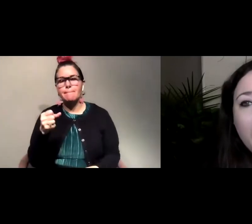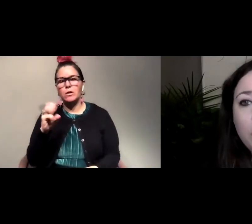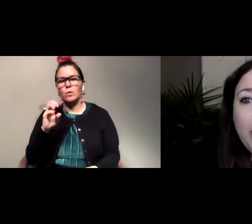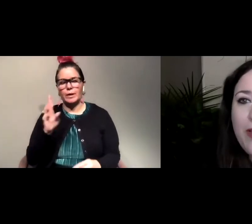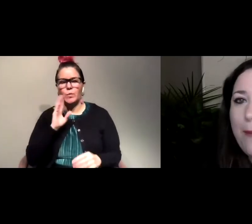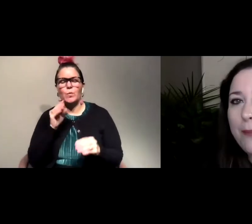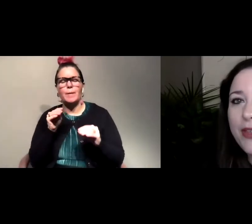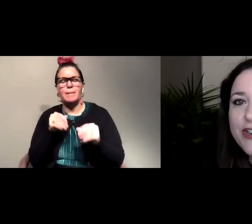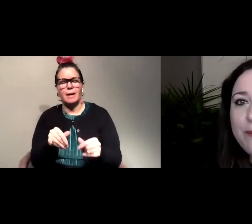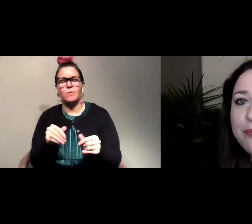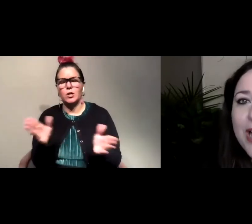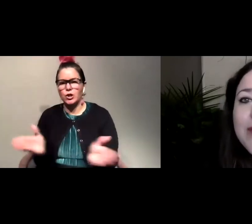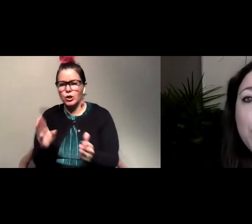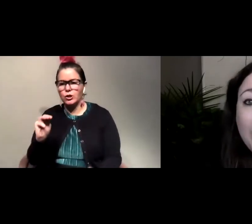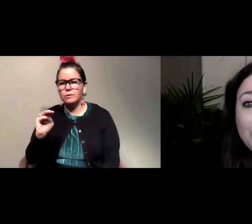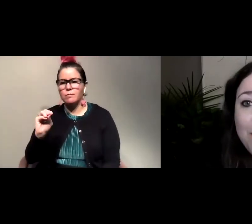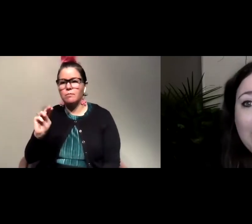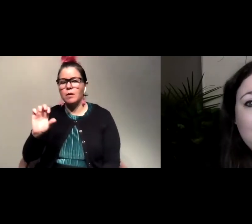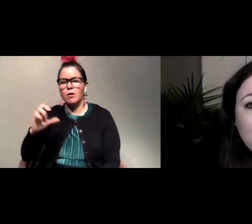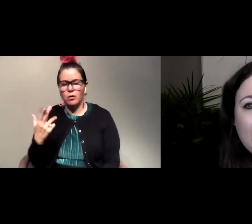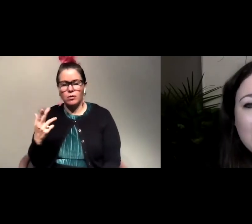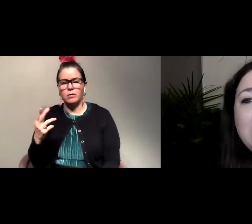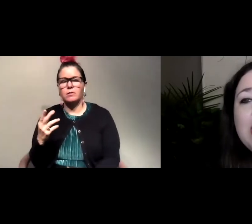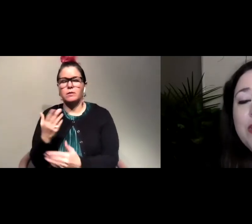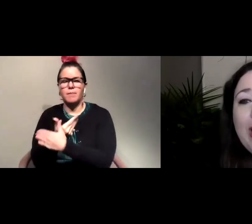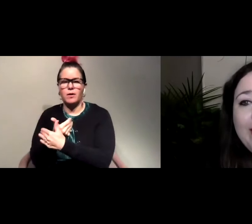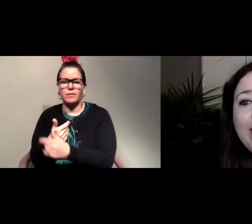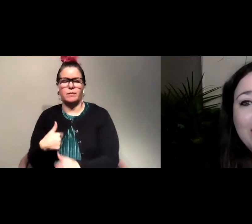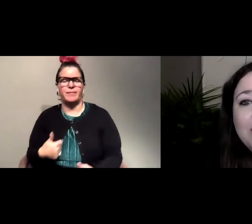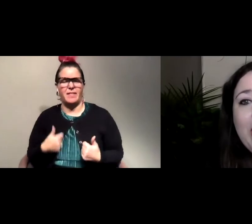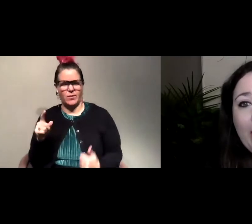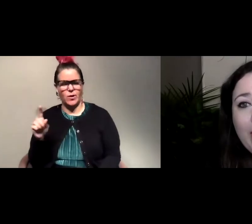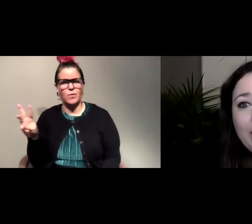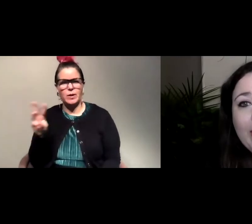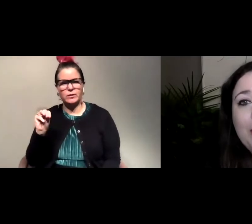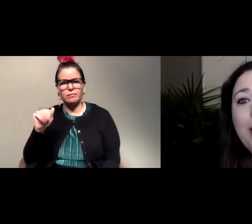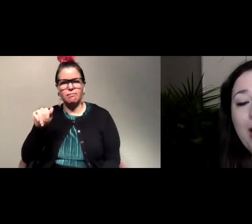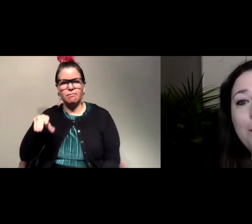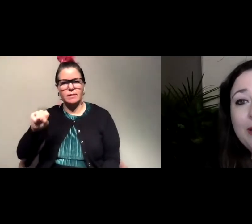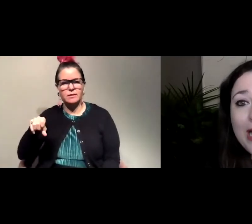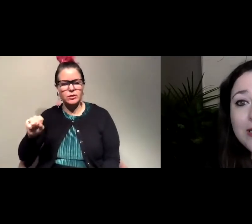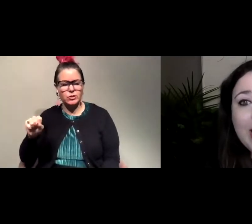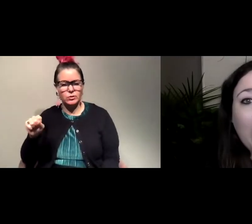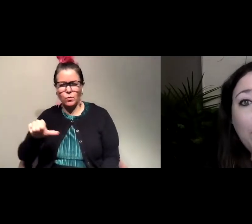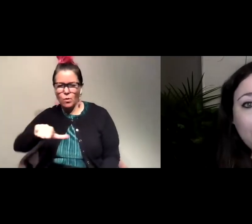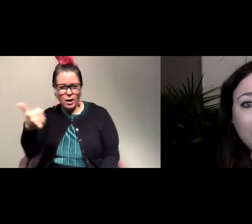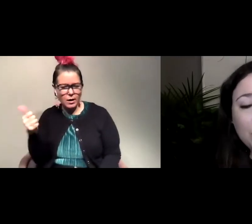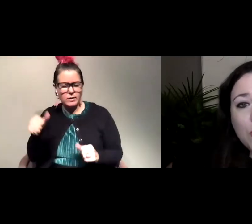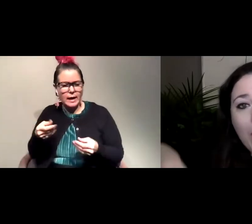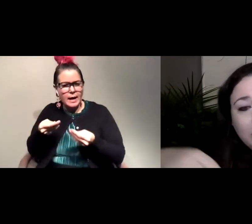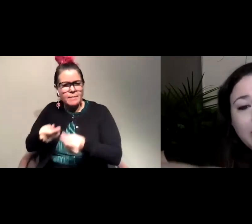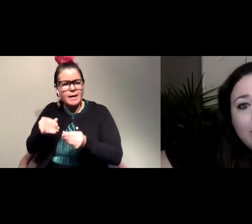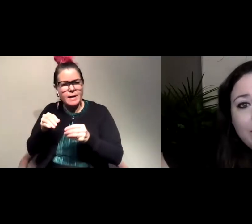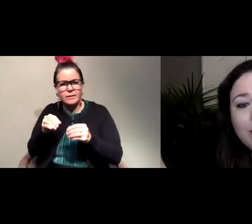the monarch butterfly population I live in western Massachusetts is there anything else in my area that I can plant to help my